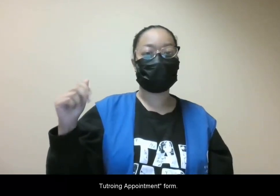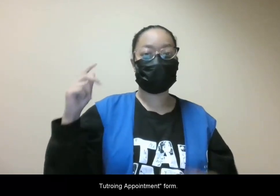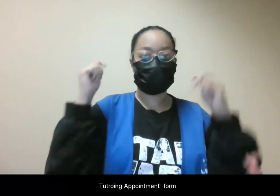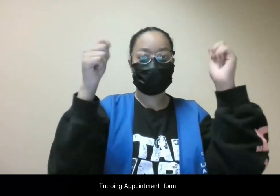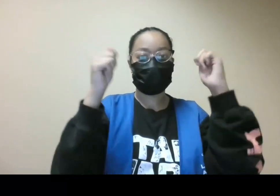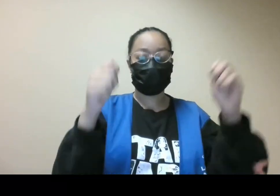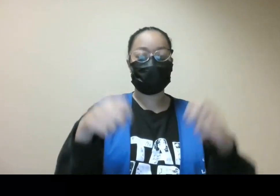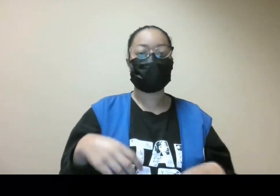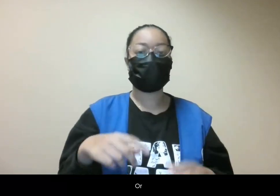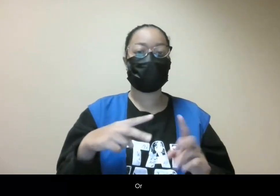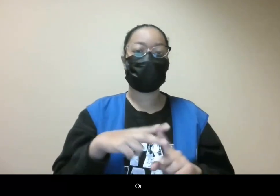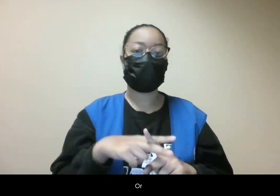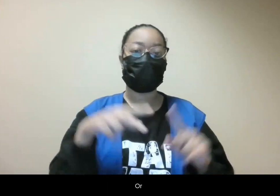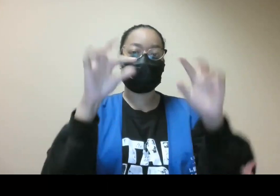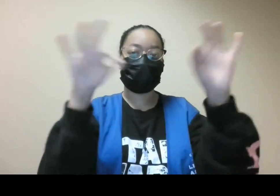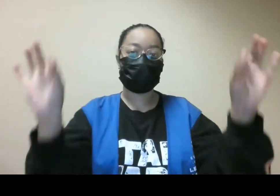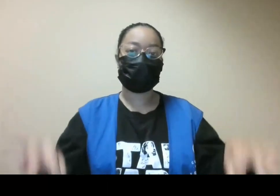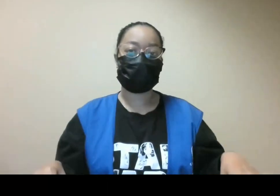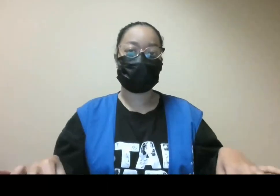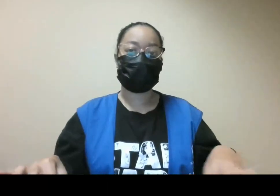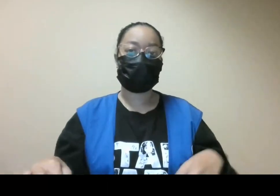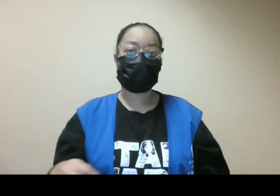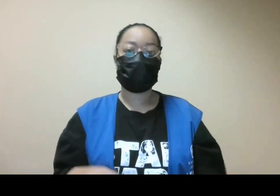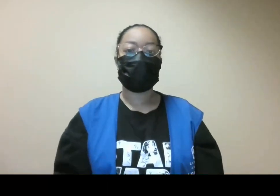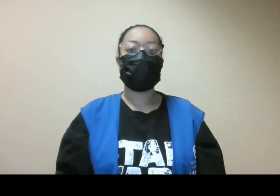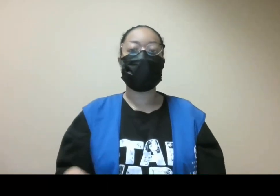appointment form, or